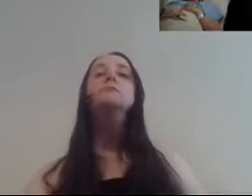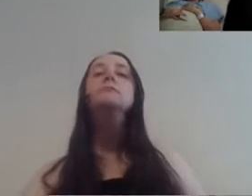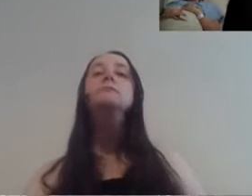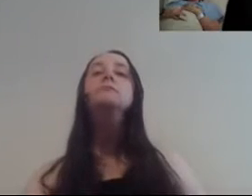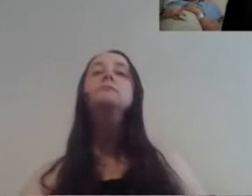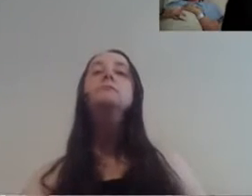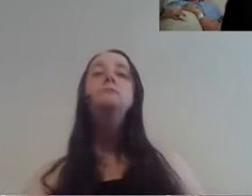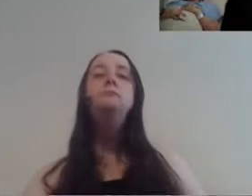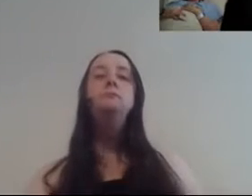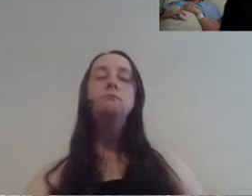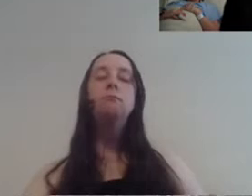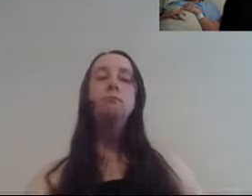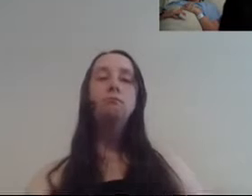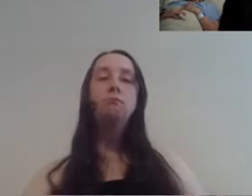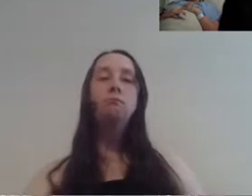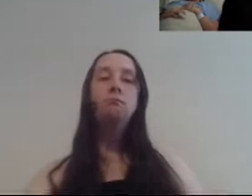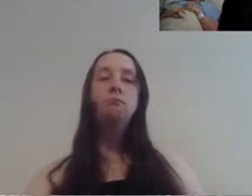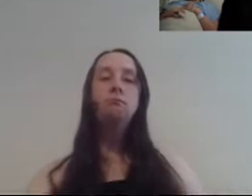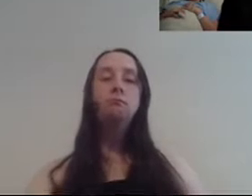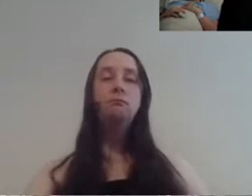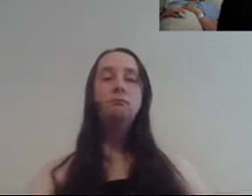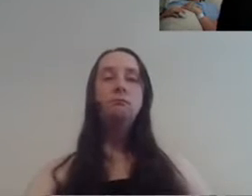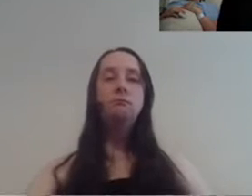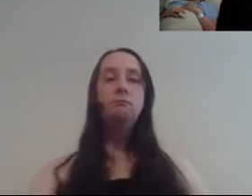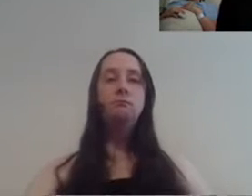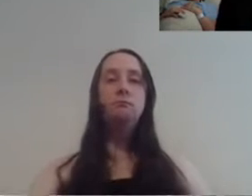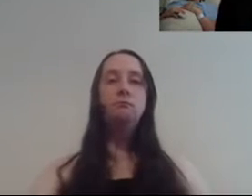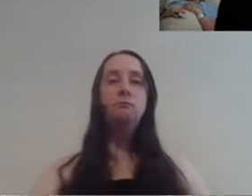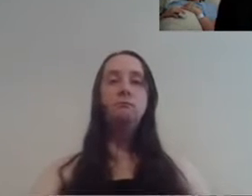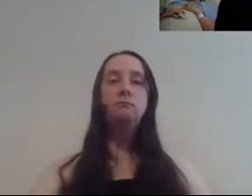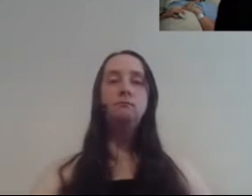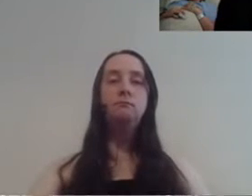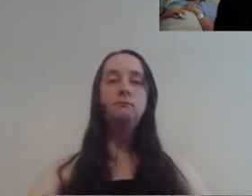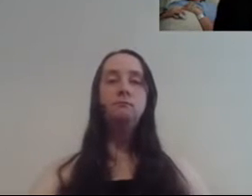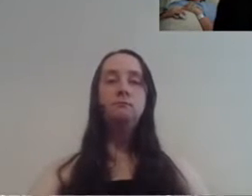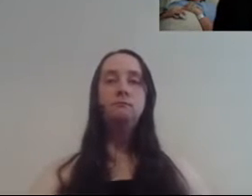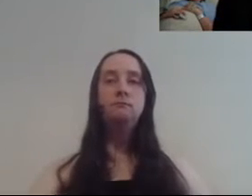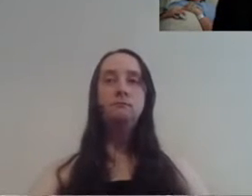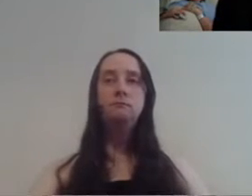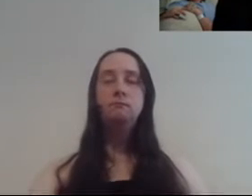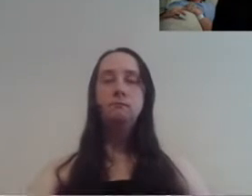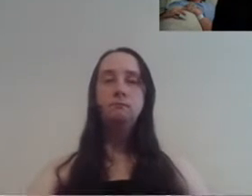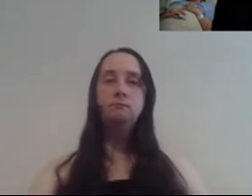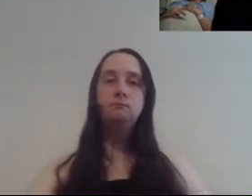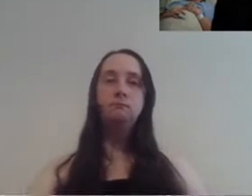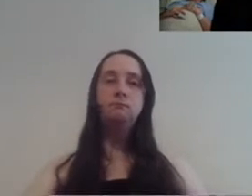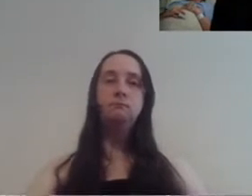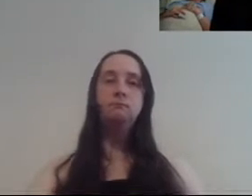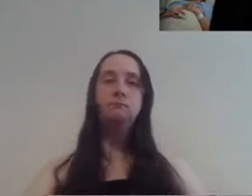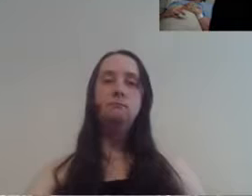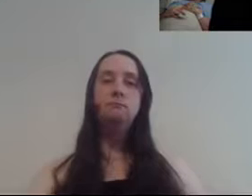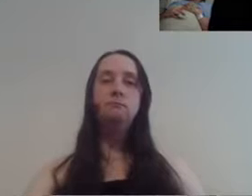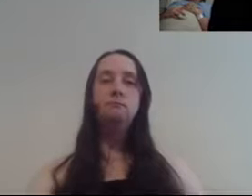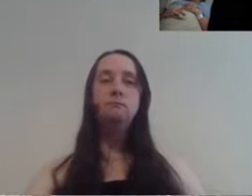true we can't create magic here but we can use magical items